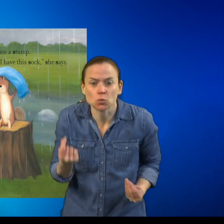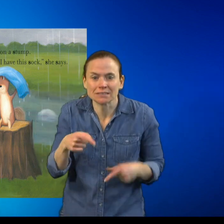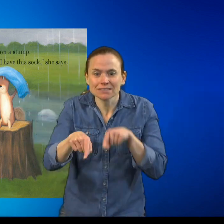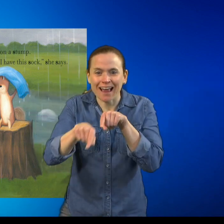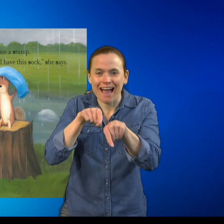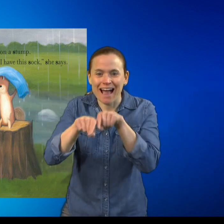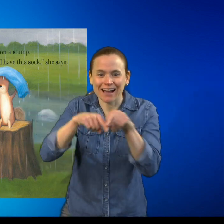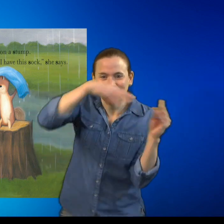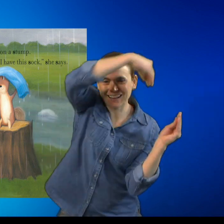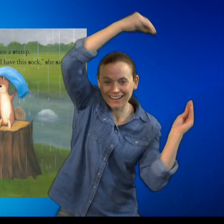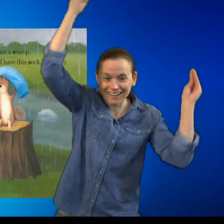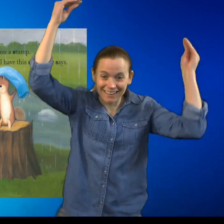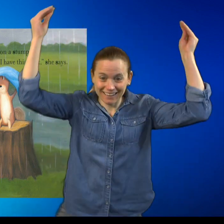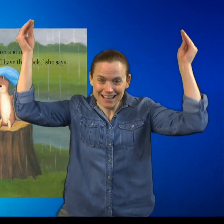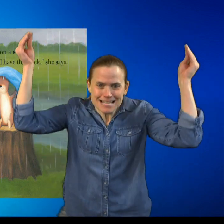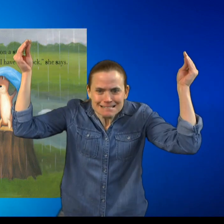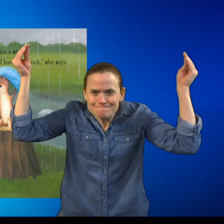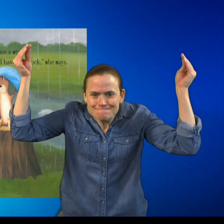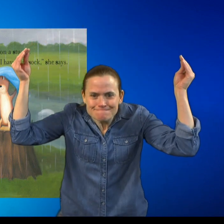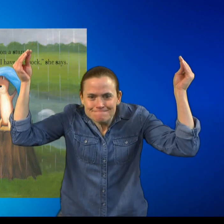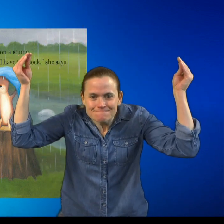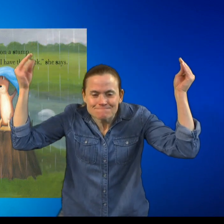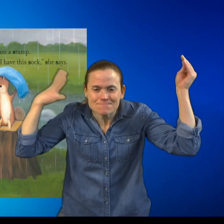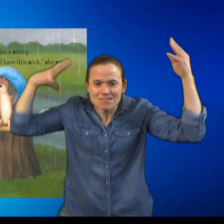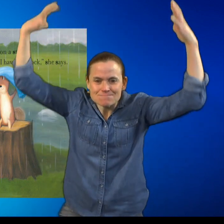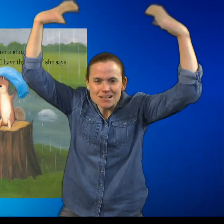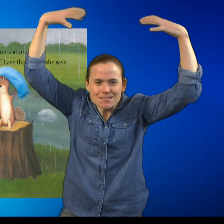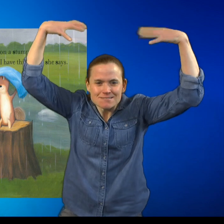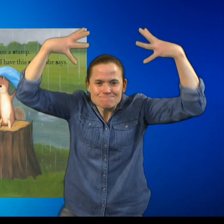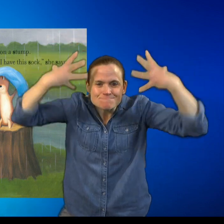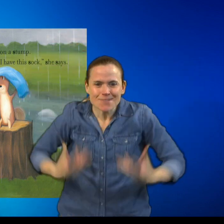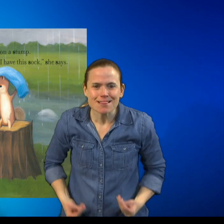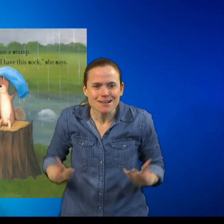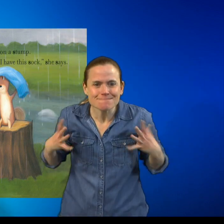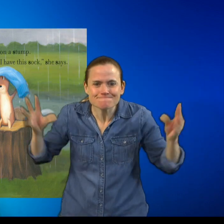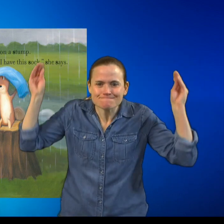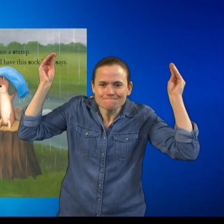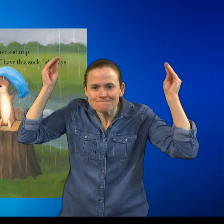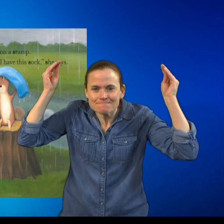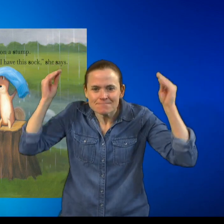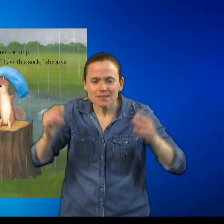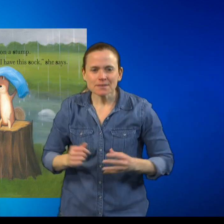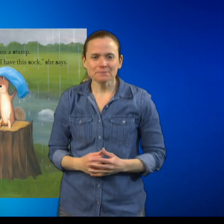Bella sits on a stump. I'm glad I have this sock, she says.